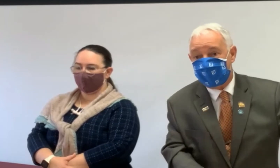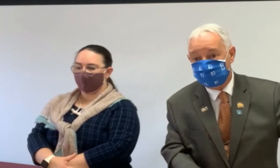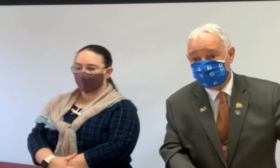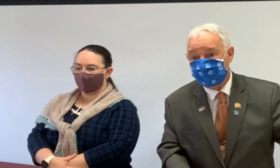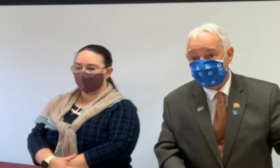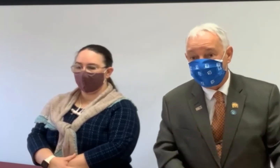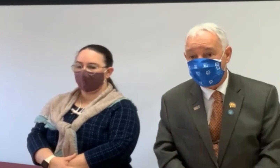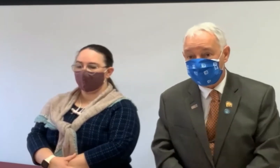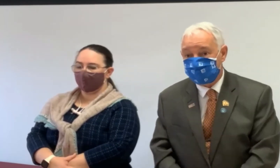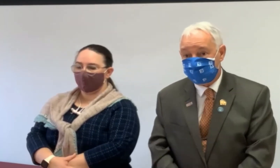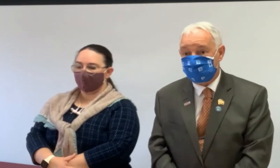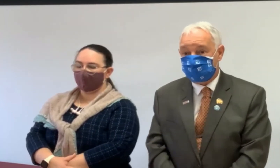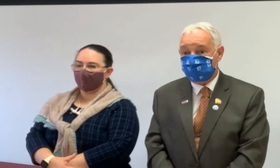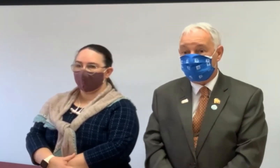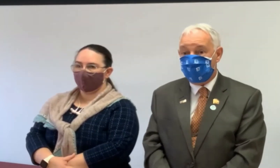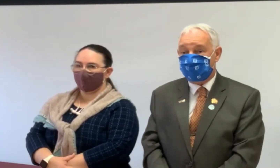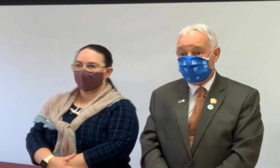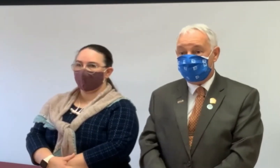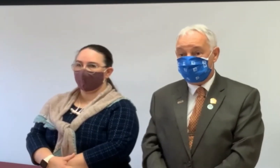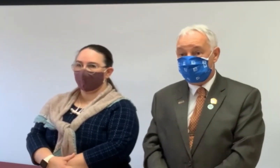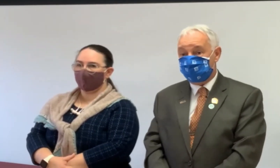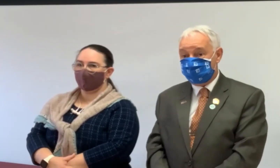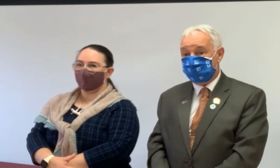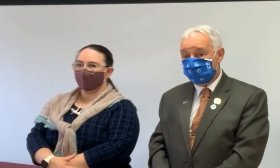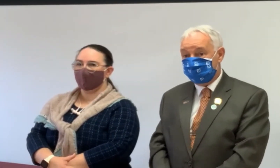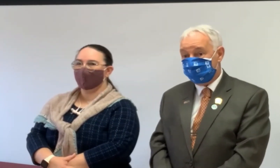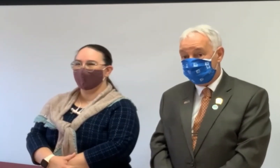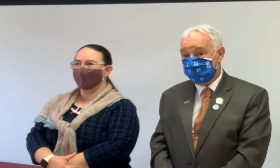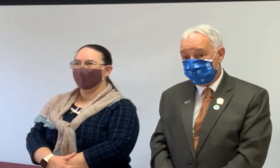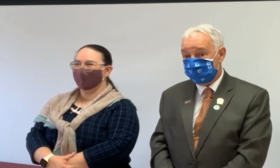living in the house on which the reverse mortgage is.